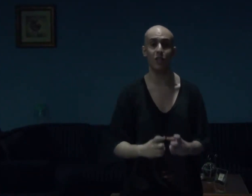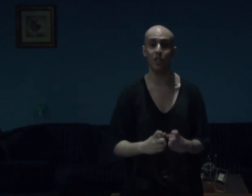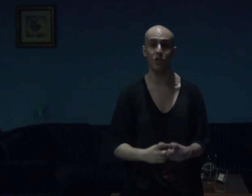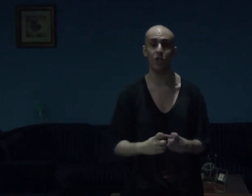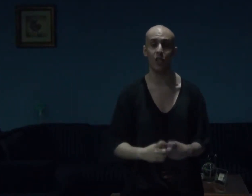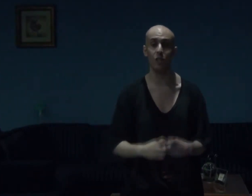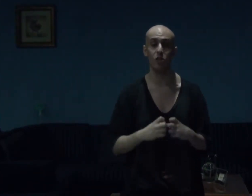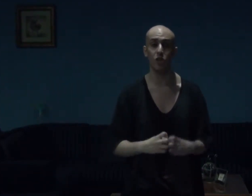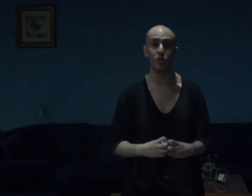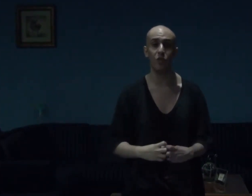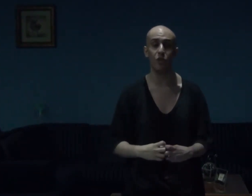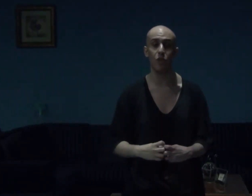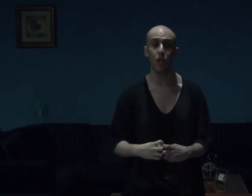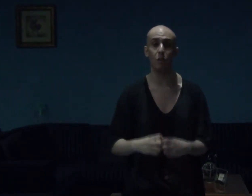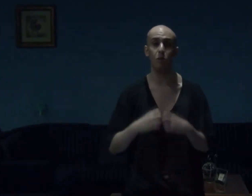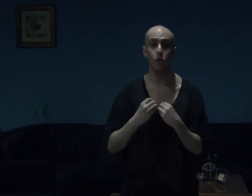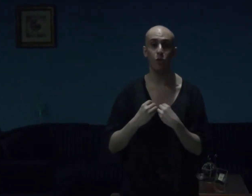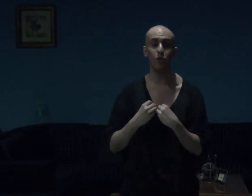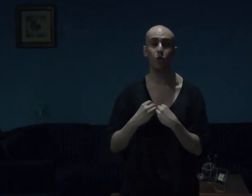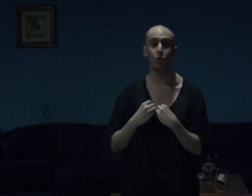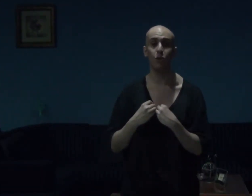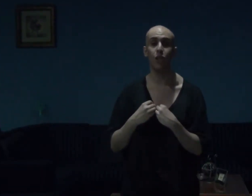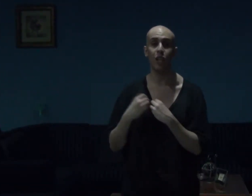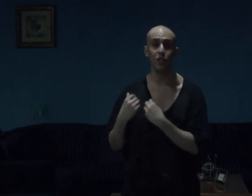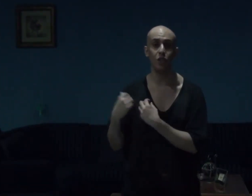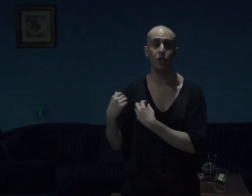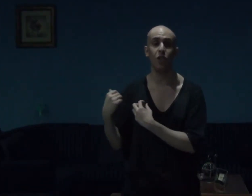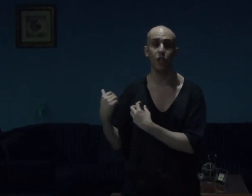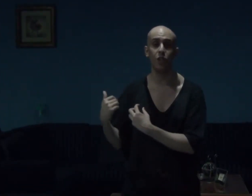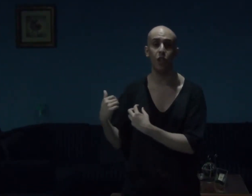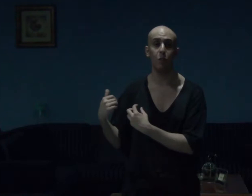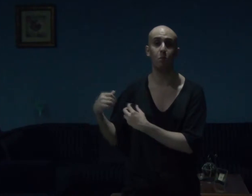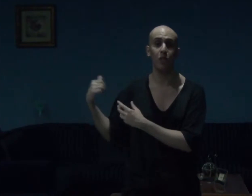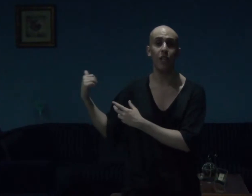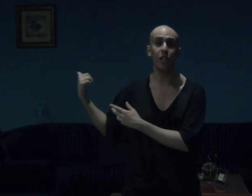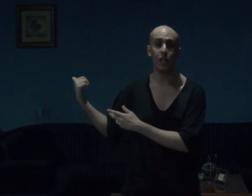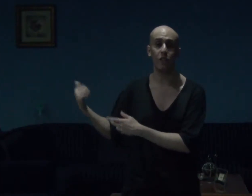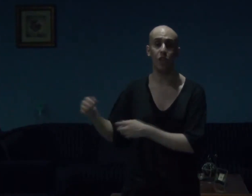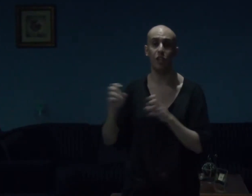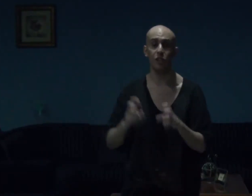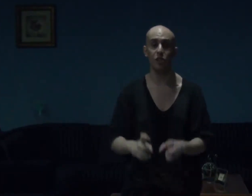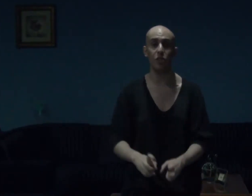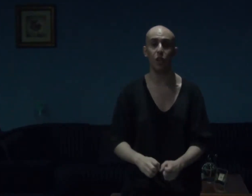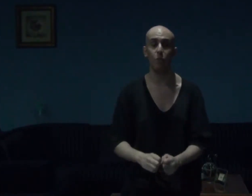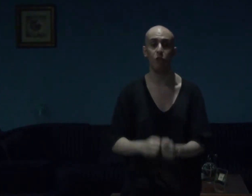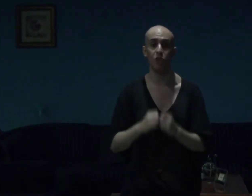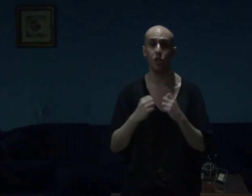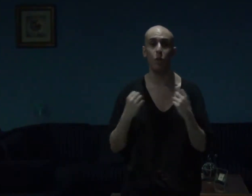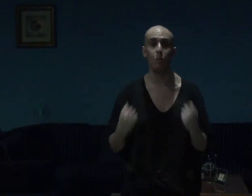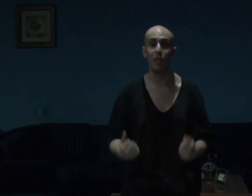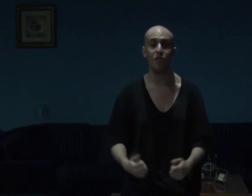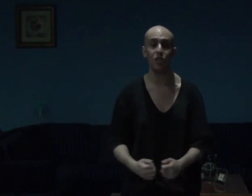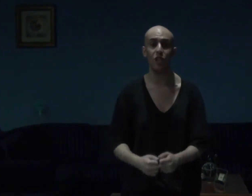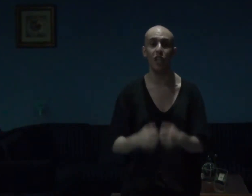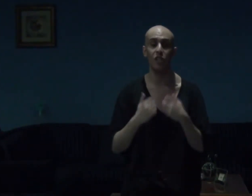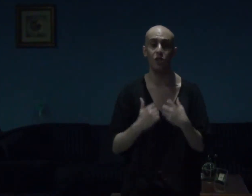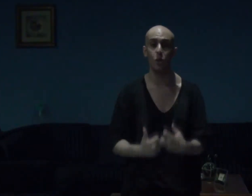guys and gals, this video game, yours truly, has just got done playing it, and this game was so amazing, and so